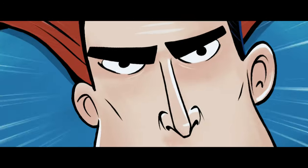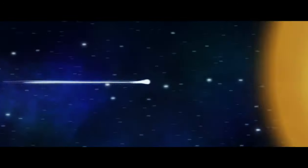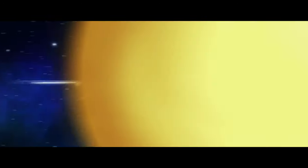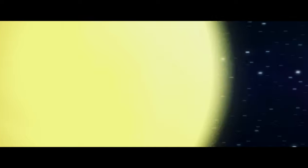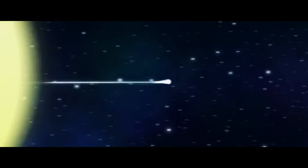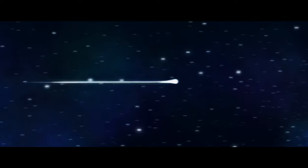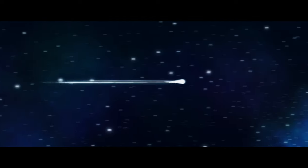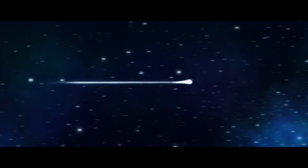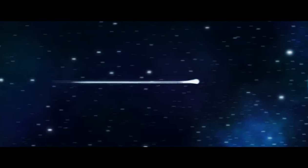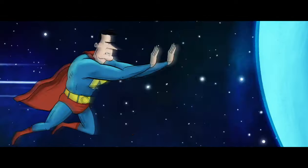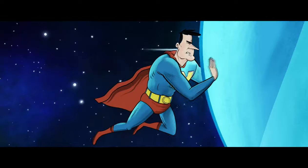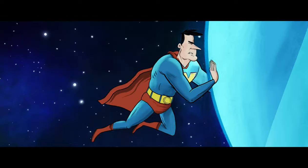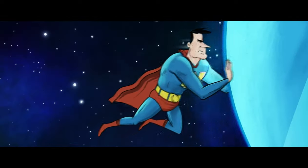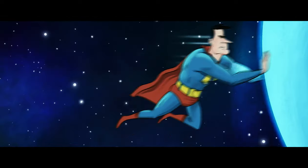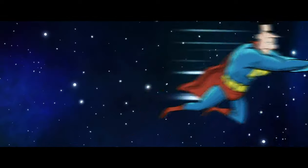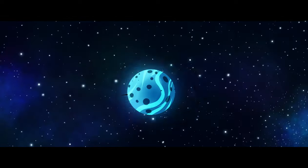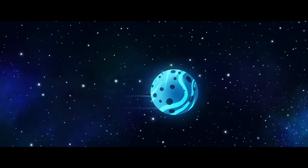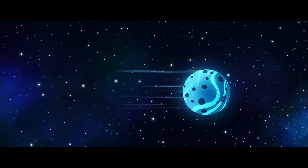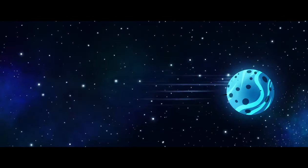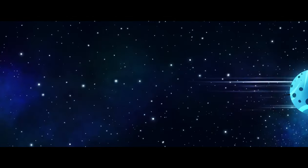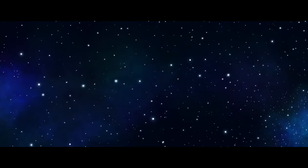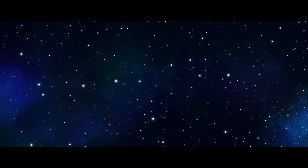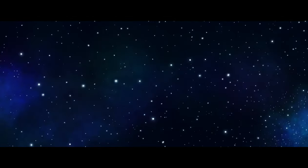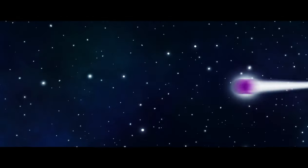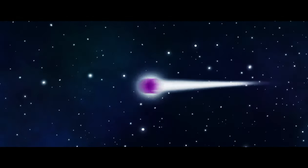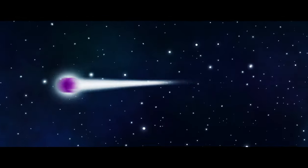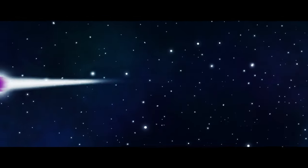It's not Tony. to hear old man, I'm sorry. Okay, I'm